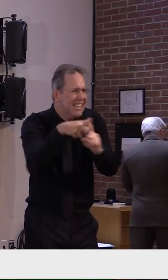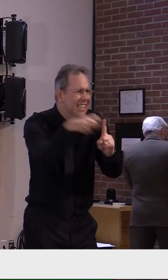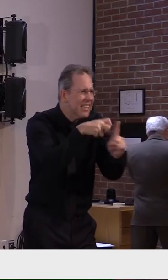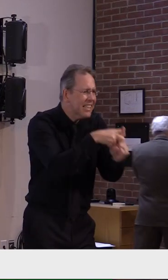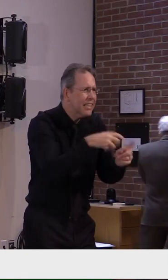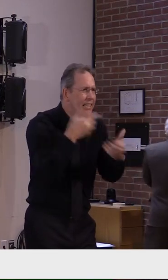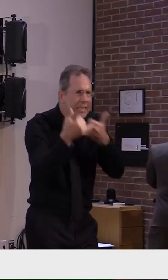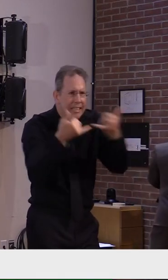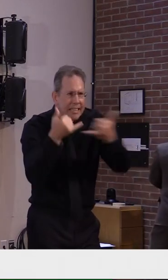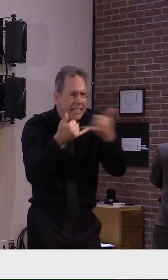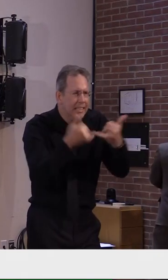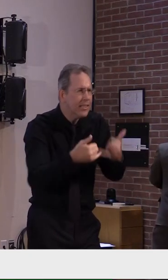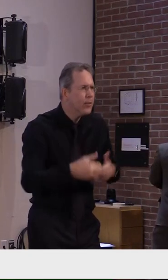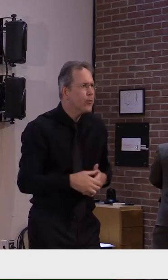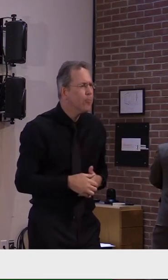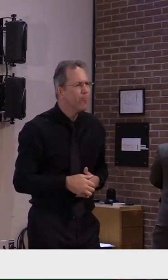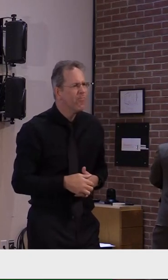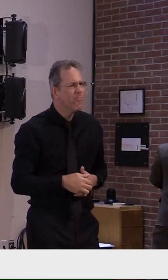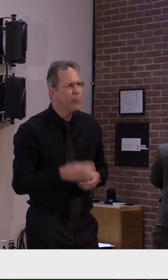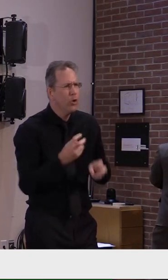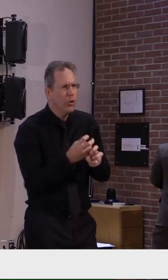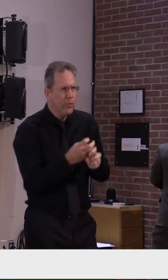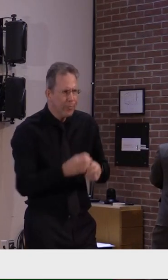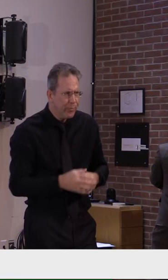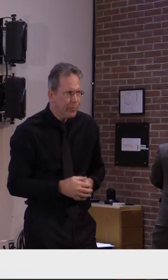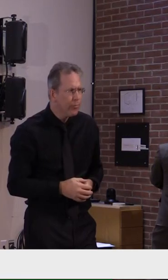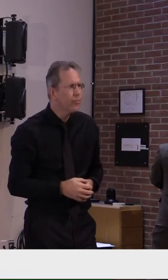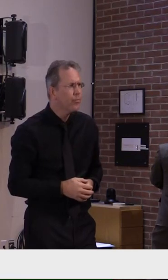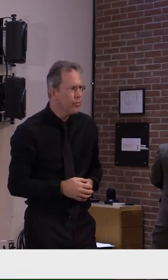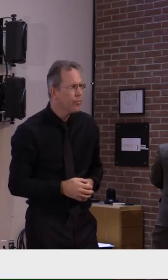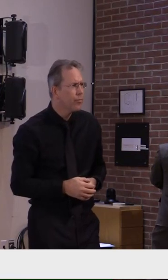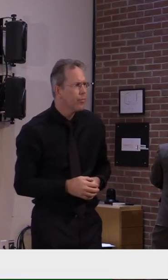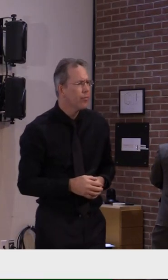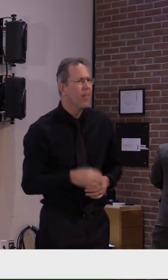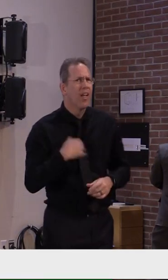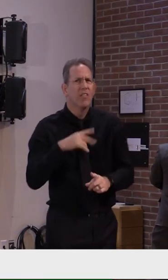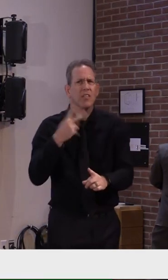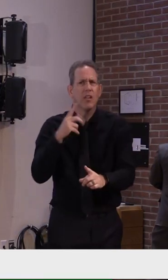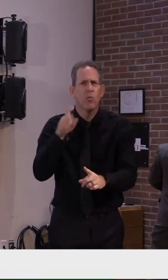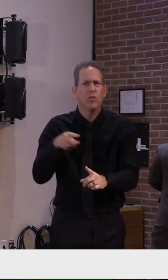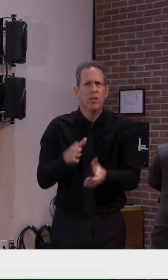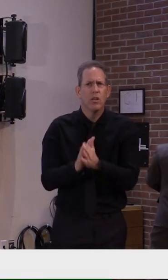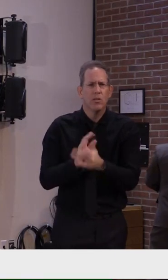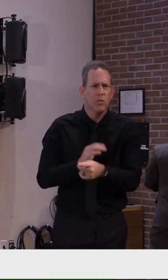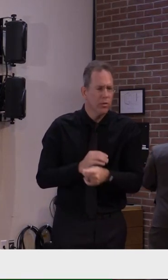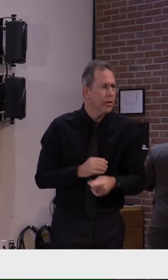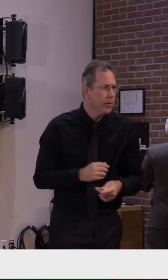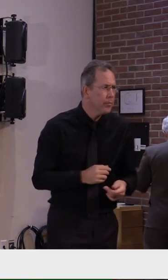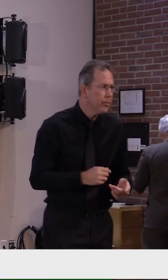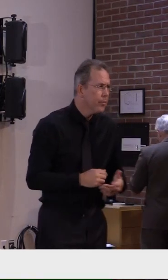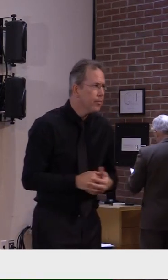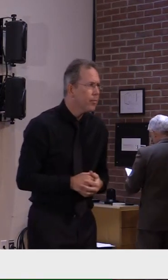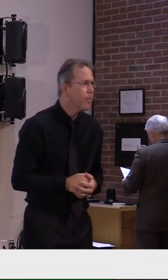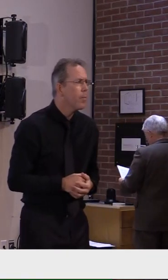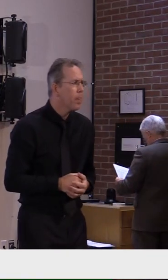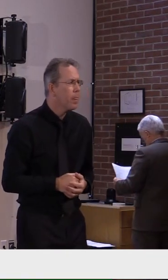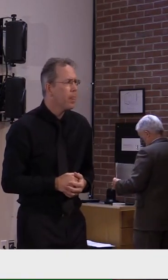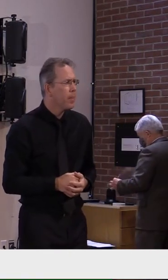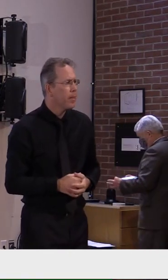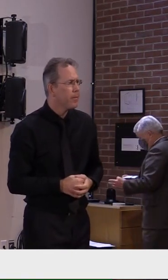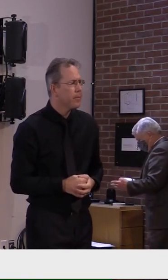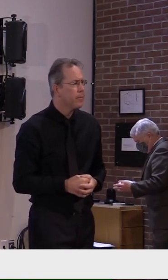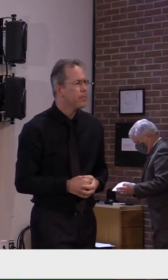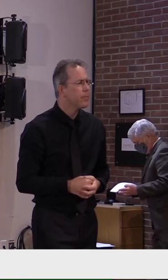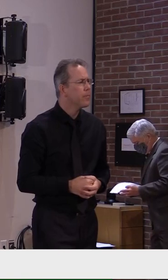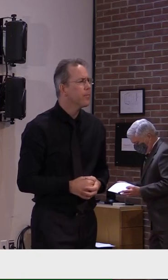Thank you. That's helpful. I have a second question, probably from Commissioner Sherling, and it's about the states getting the protocol checks.